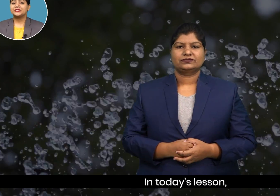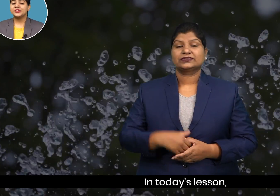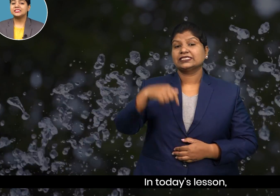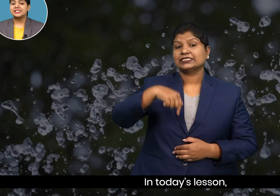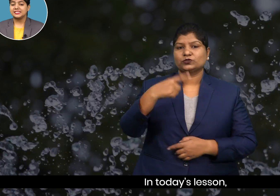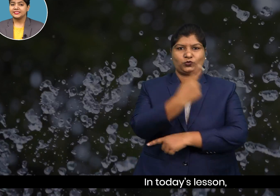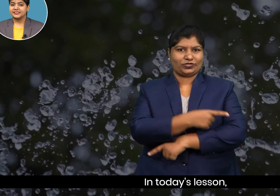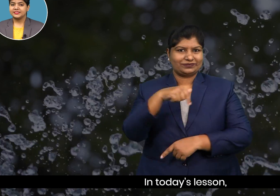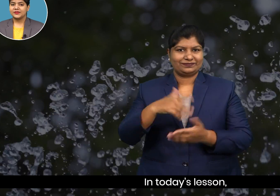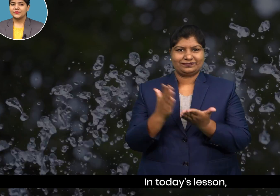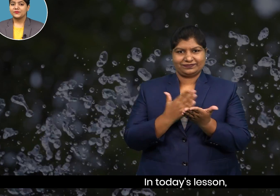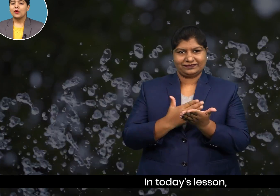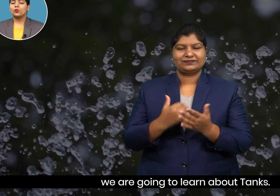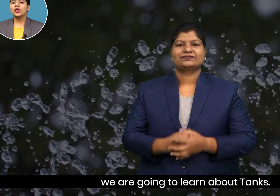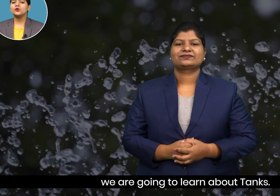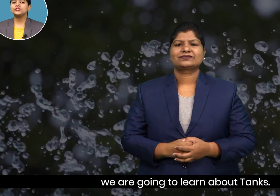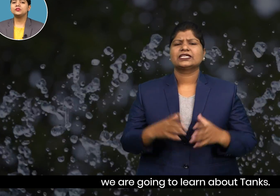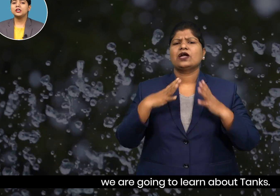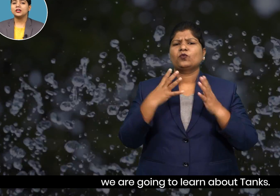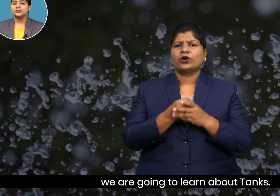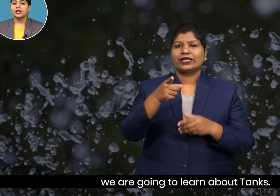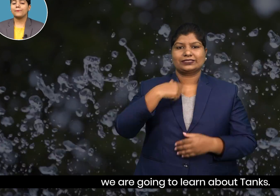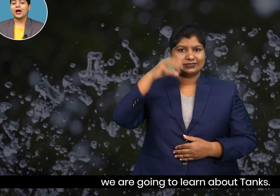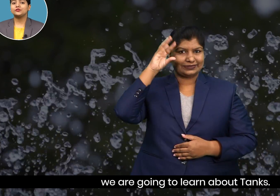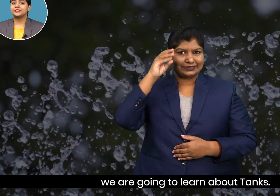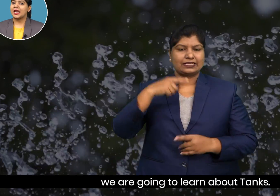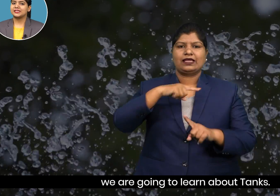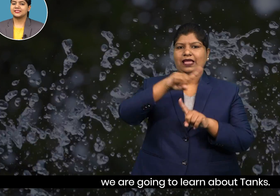today's lesson we are going to learn about tanks